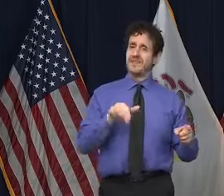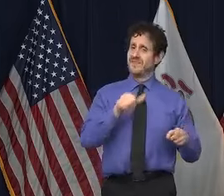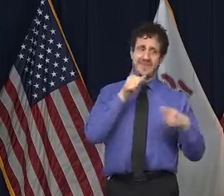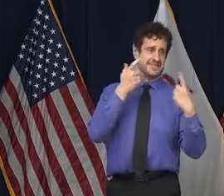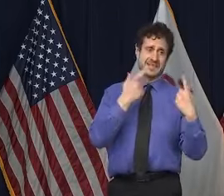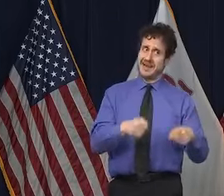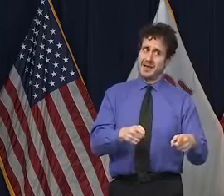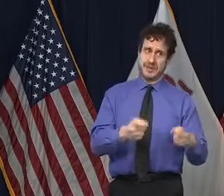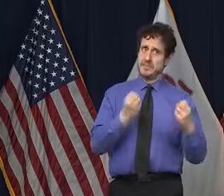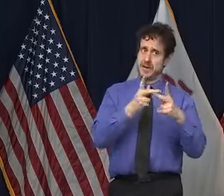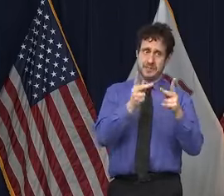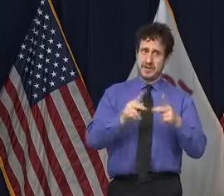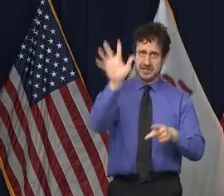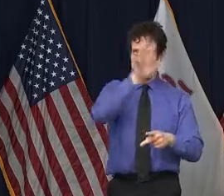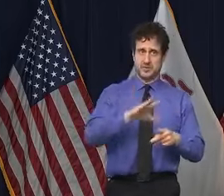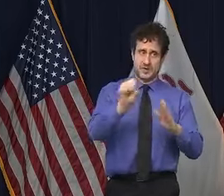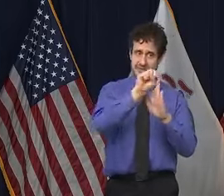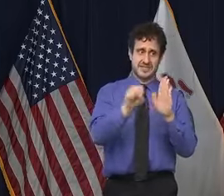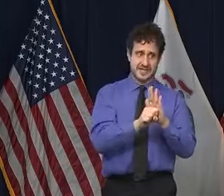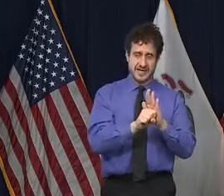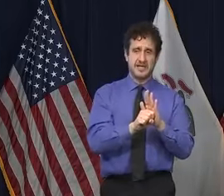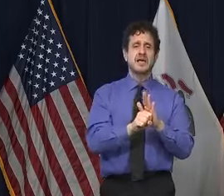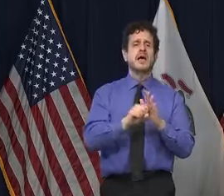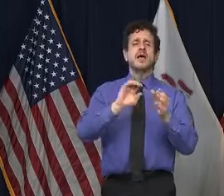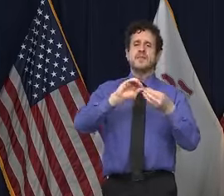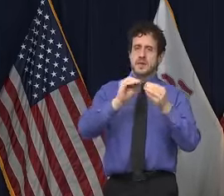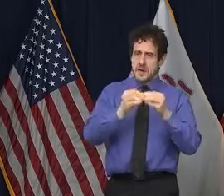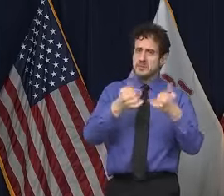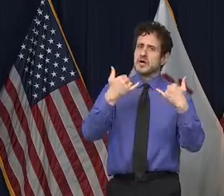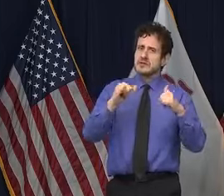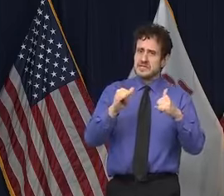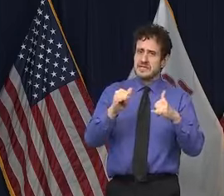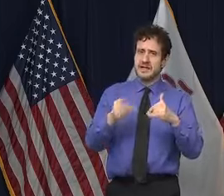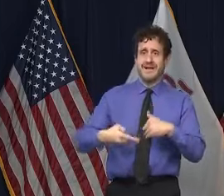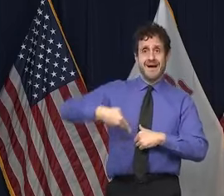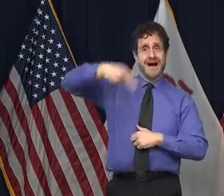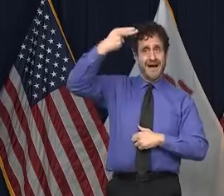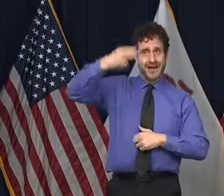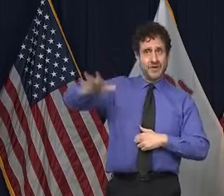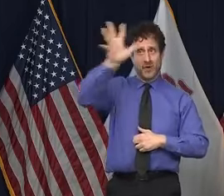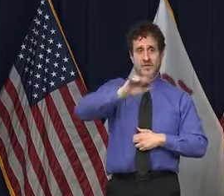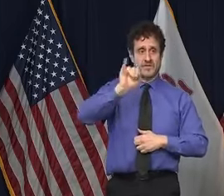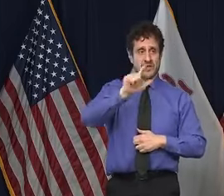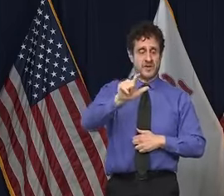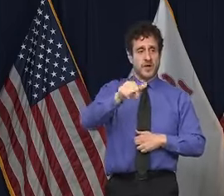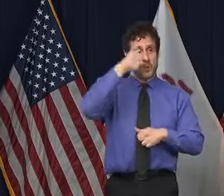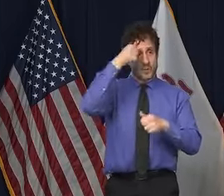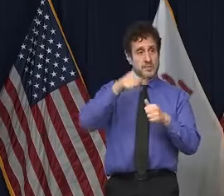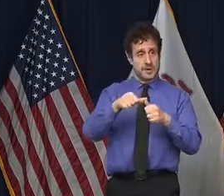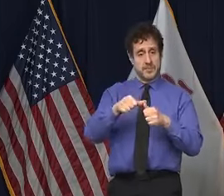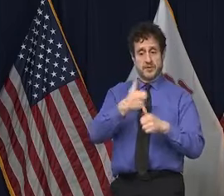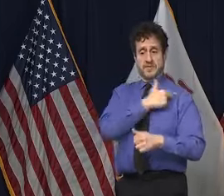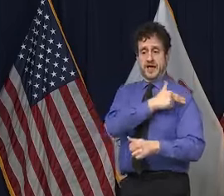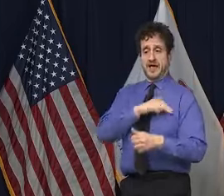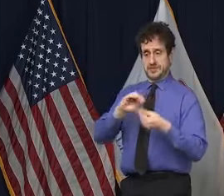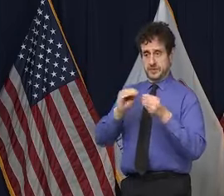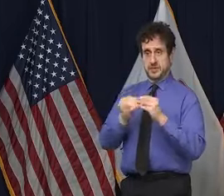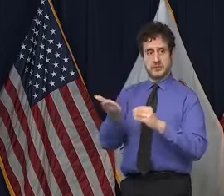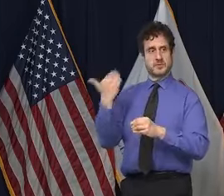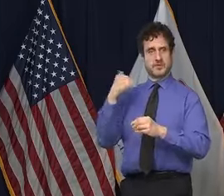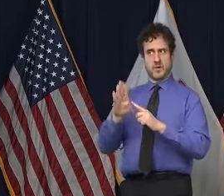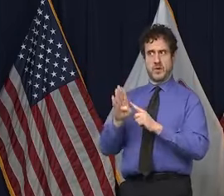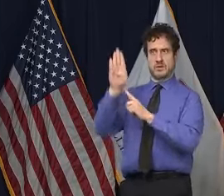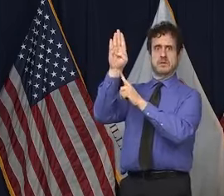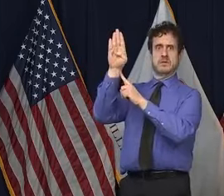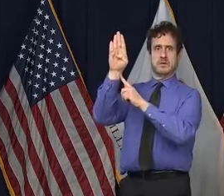places in the state, just to be clear. We're still seeing, I mean, remember, the height that we came off of from hospitalizations was